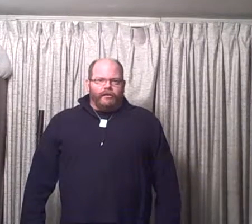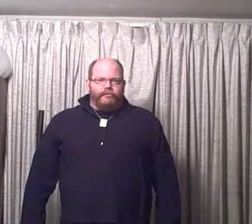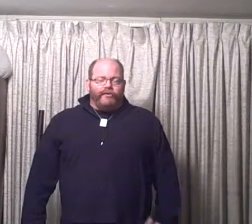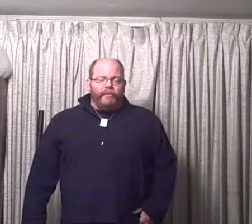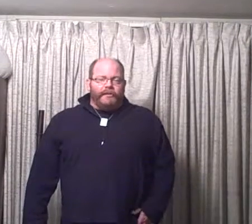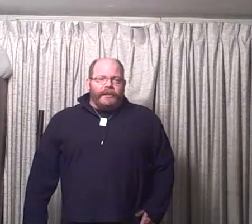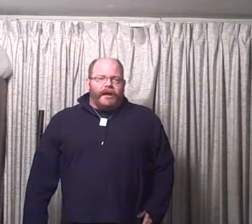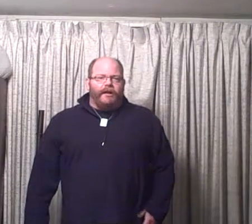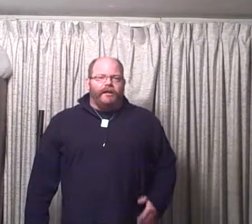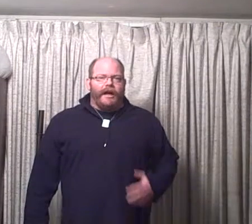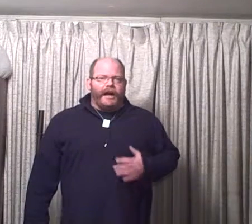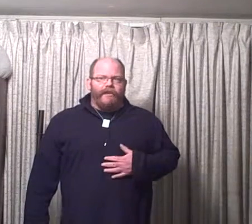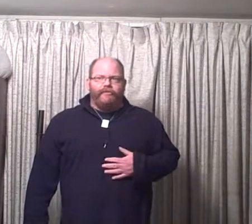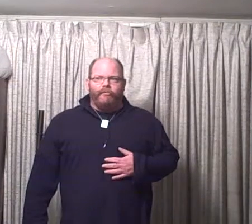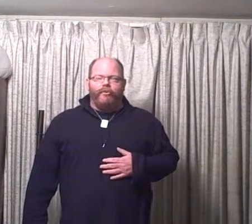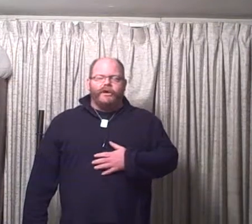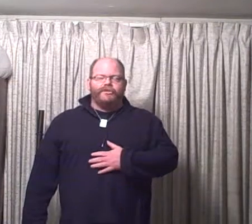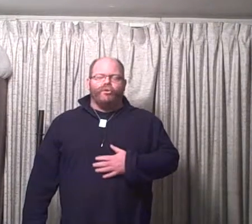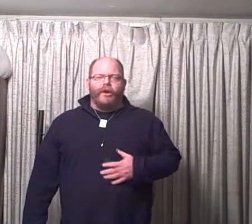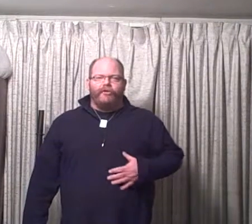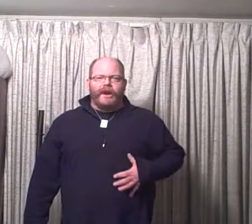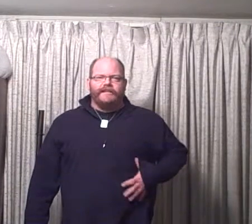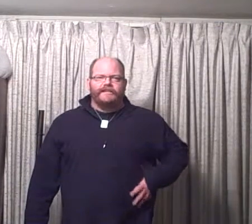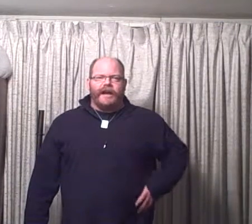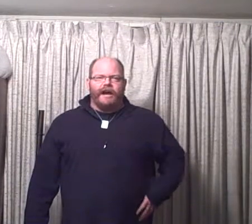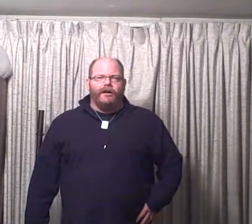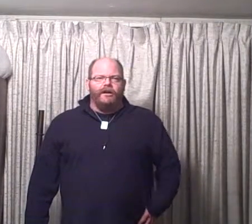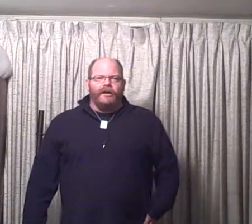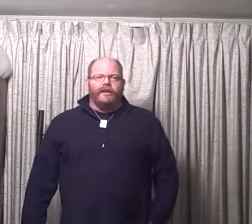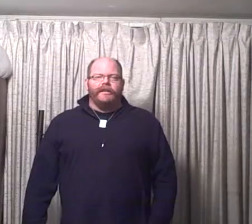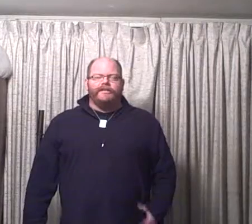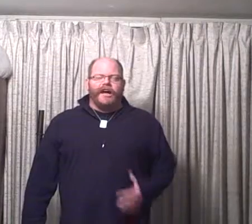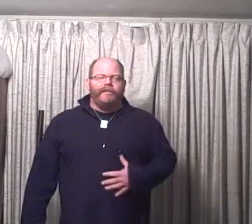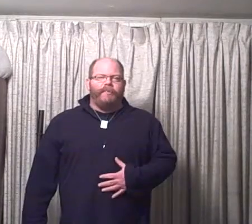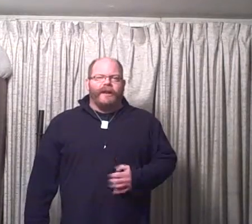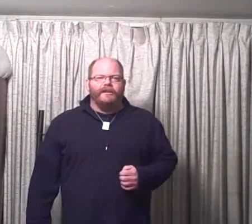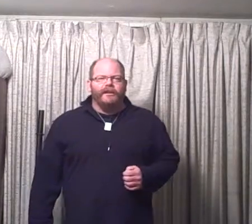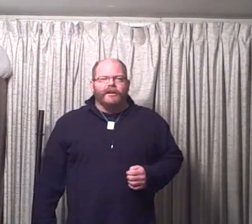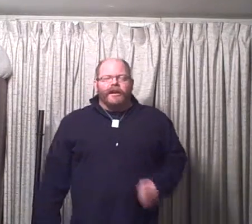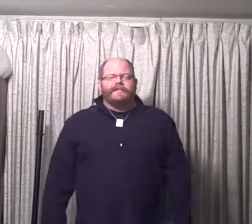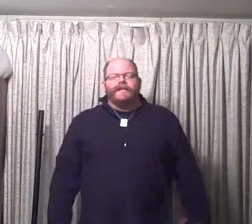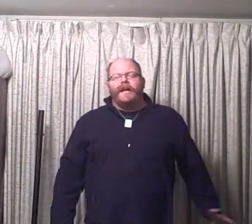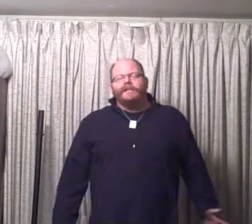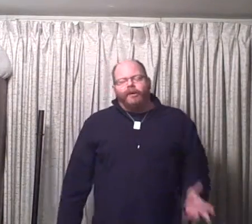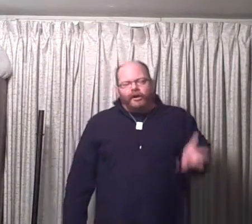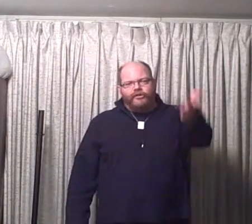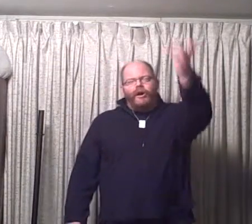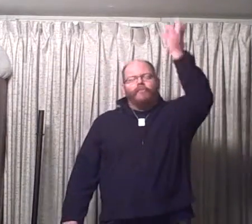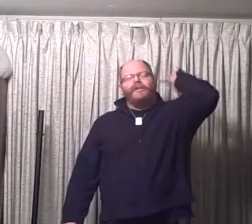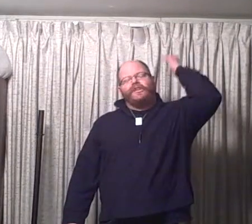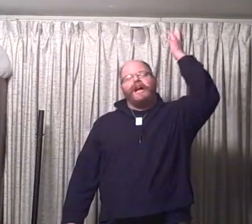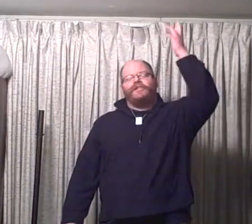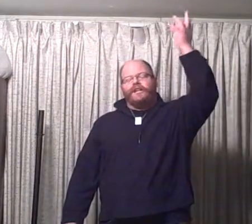Filming live from a one-story ranch style in East South Bend, it's the Handlebar Growing Mustache